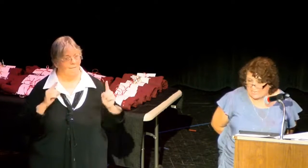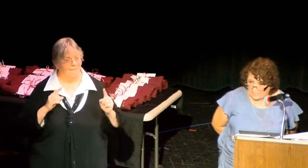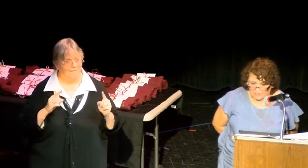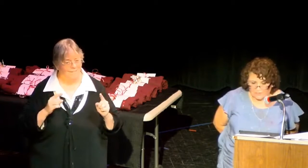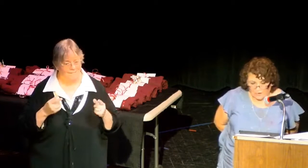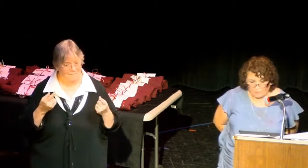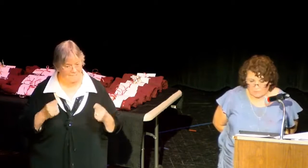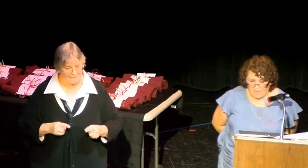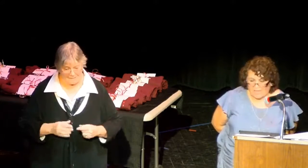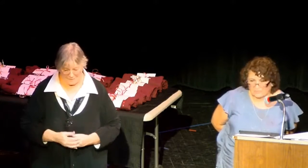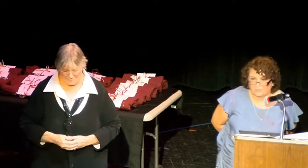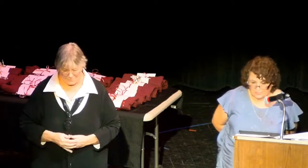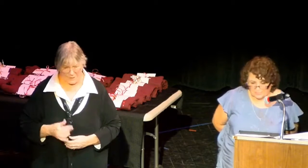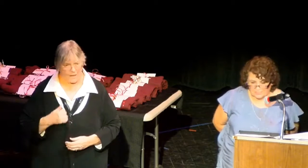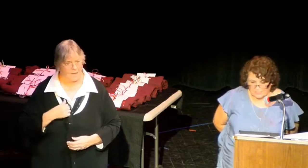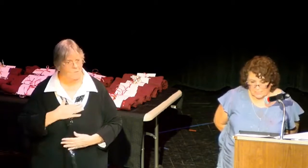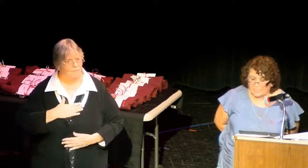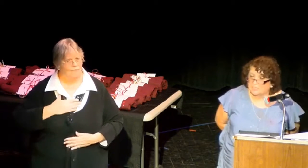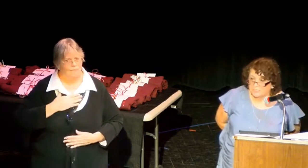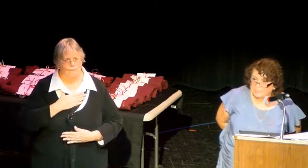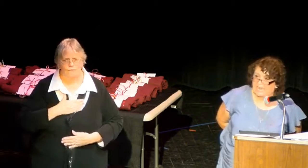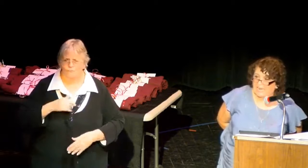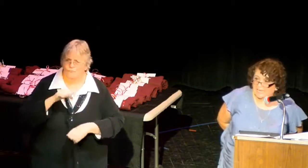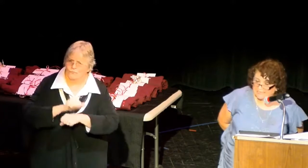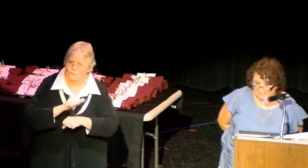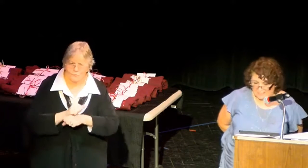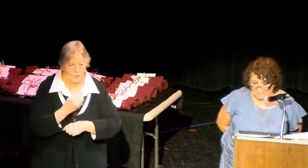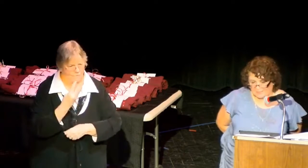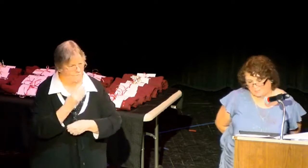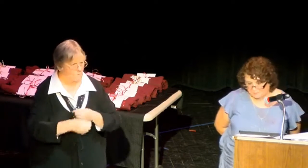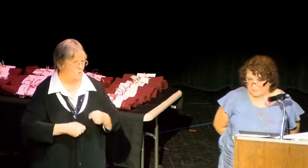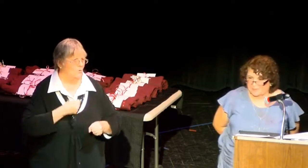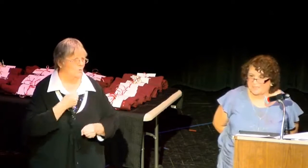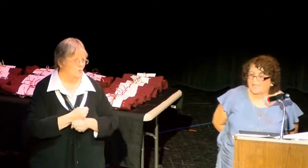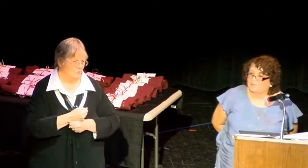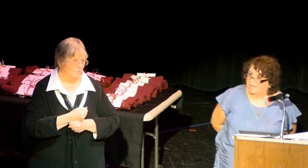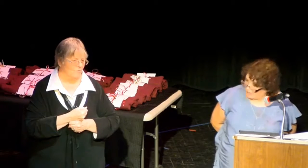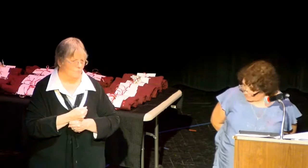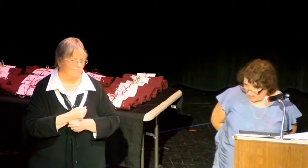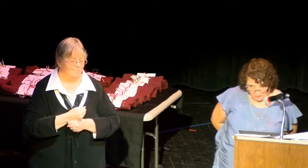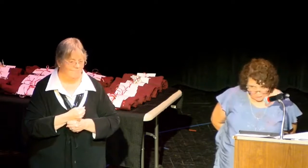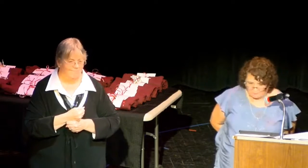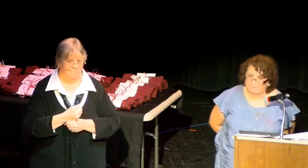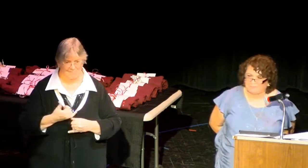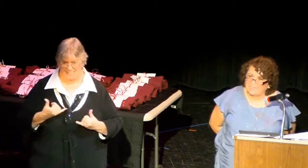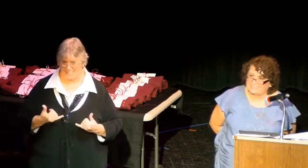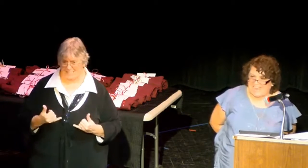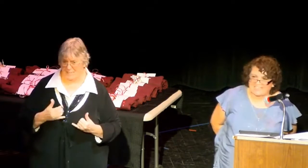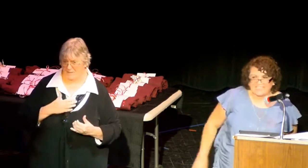working here for the past four years. Today, my granddaughter,